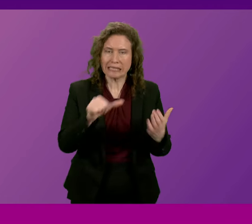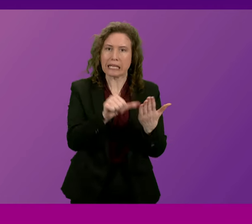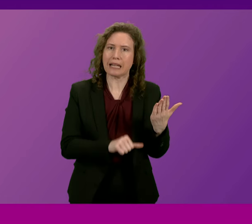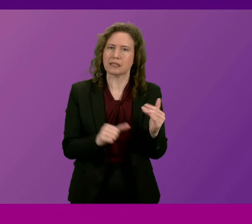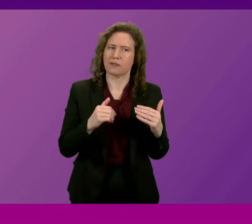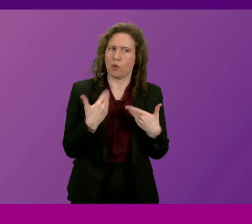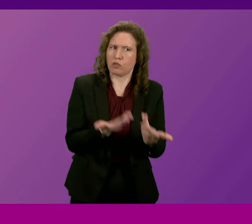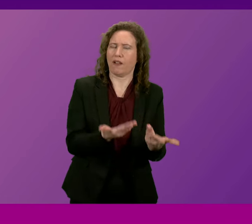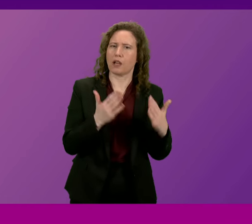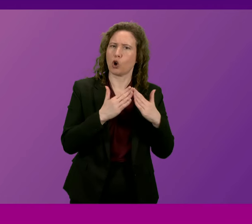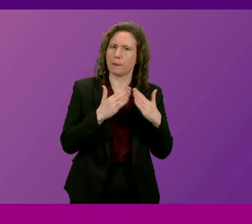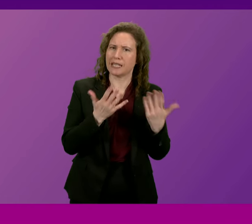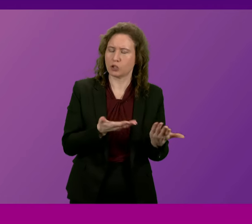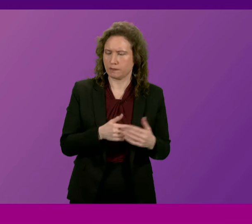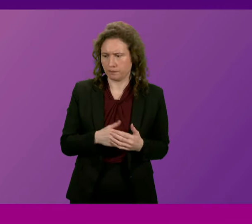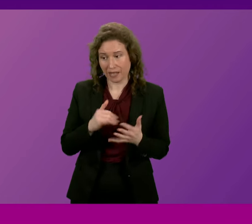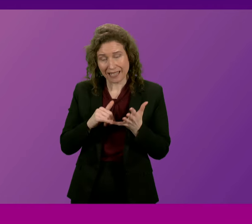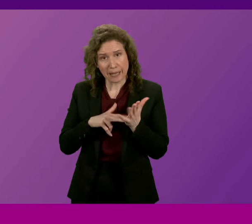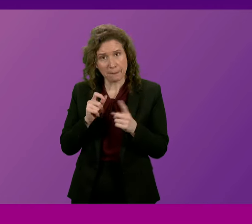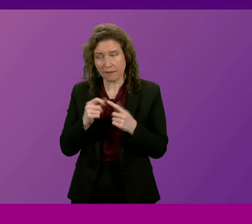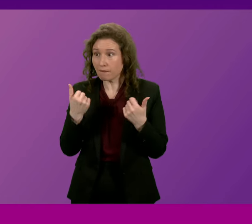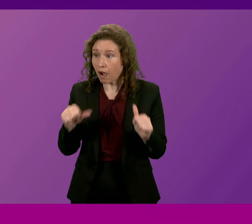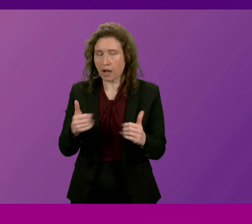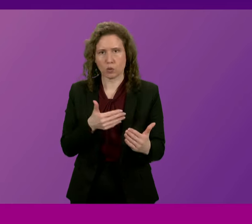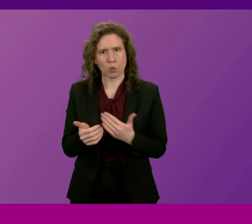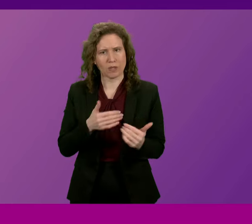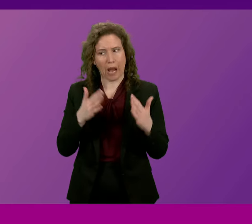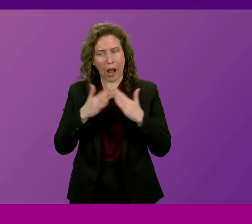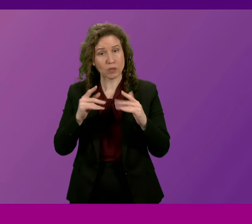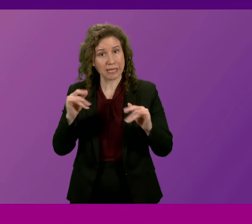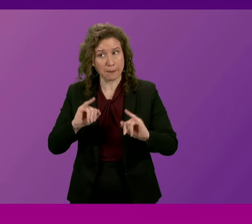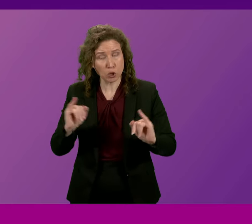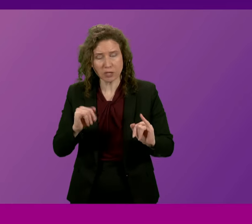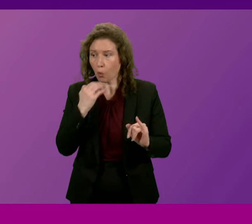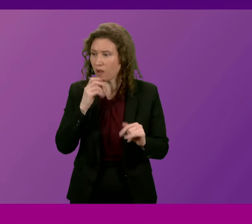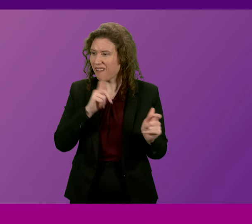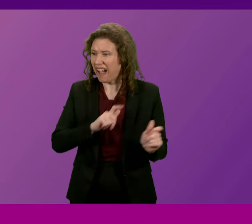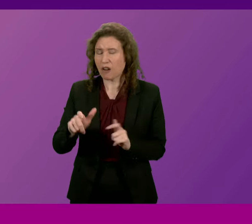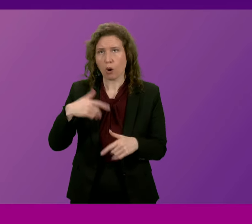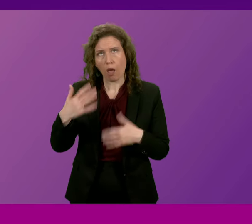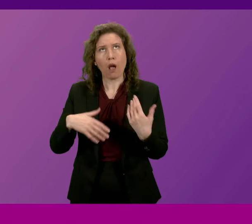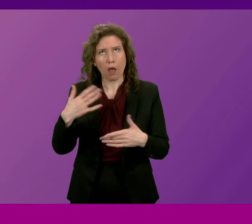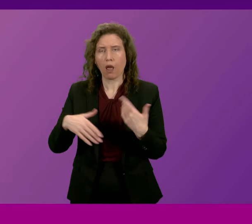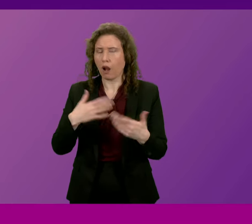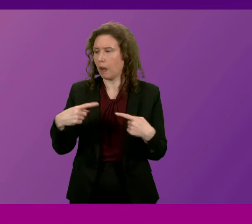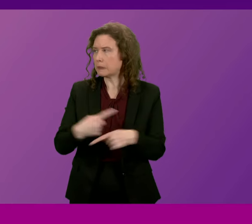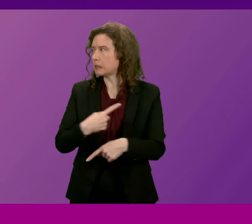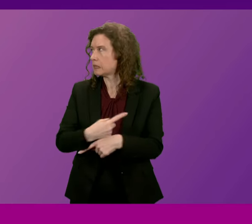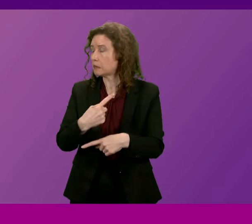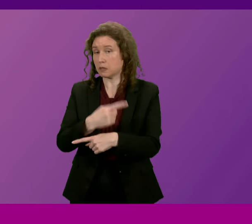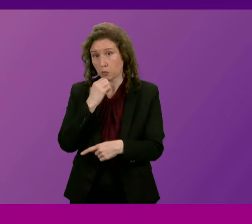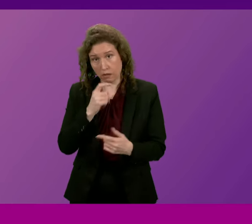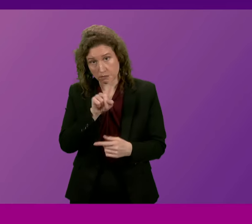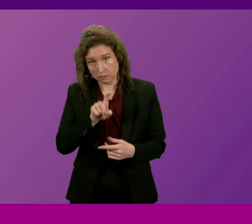So when will the SNP finally tackle the housing emergency, or will this continue to be another ball dropped by this SNP government?